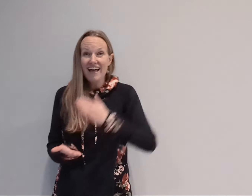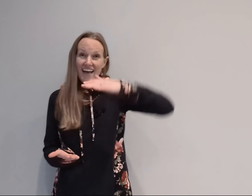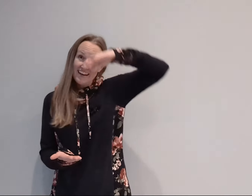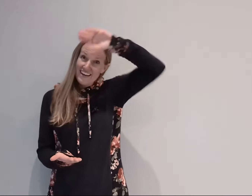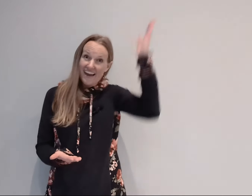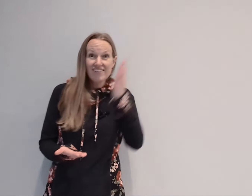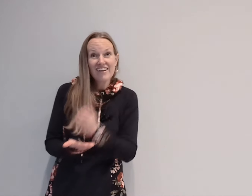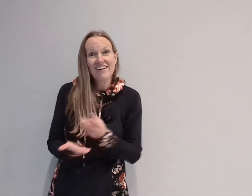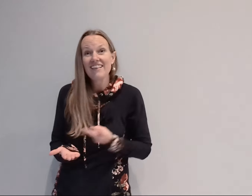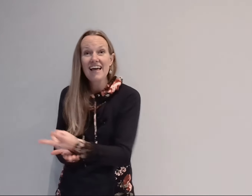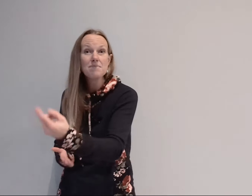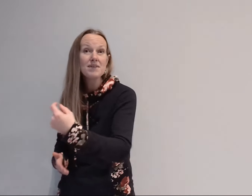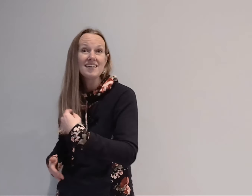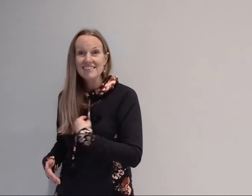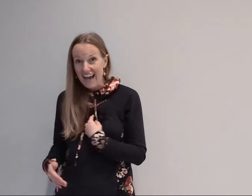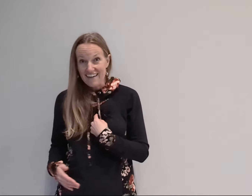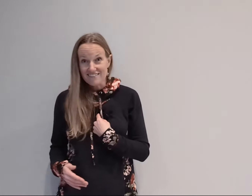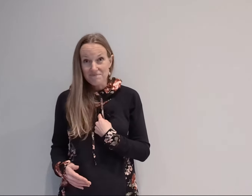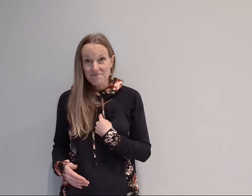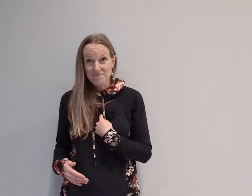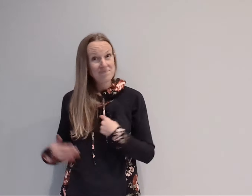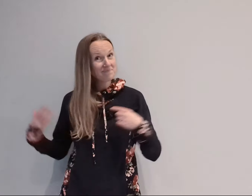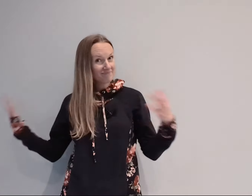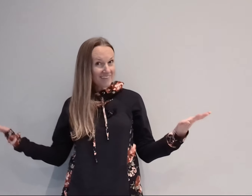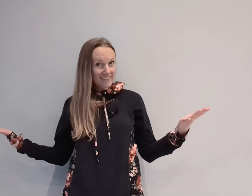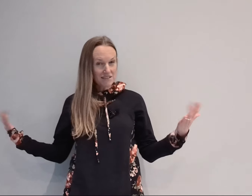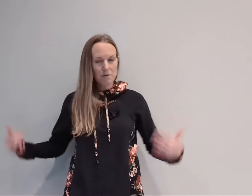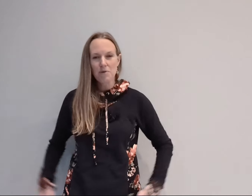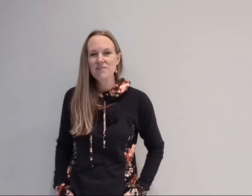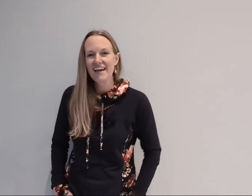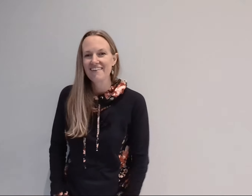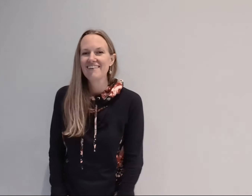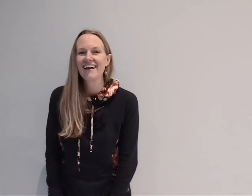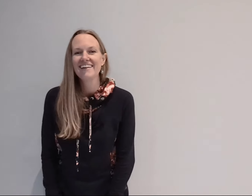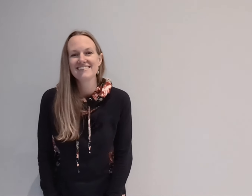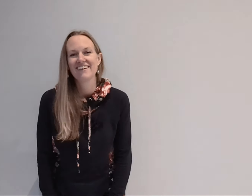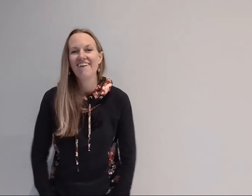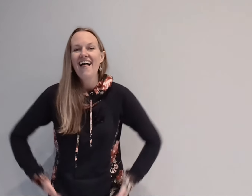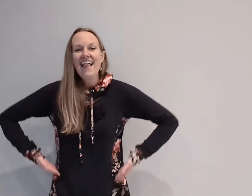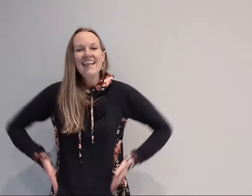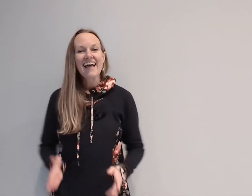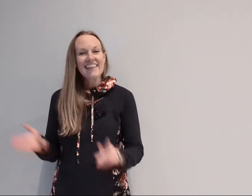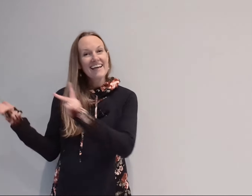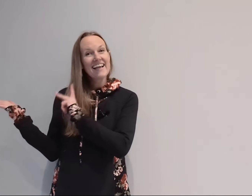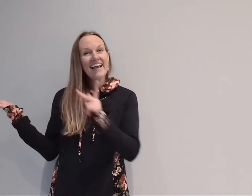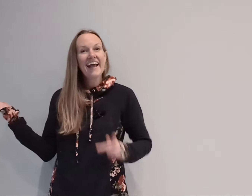let never gonna let me down let's put both together okay so let the king